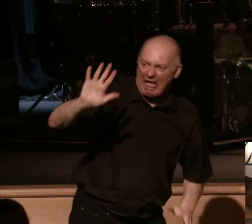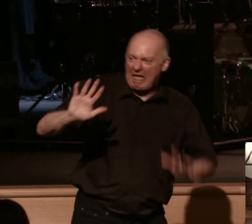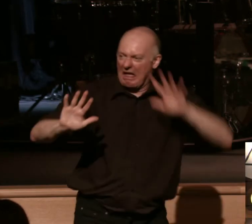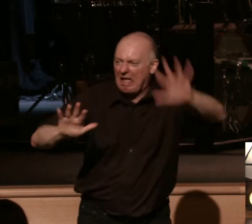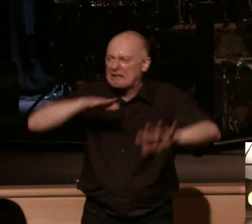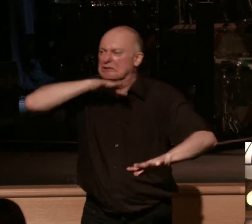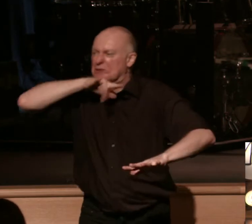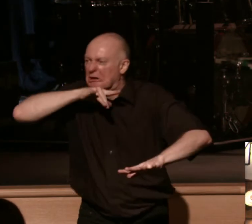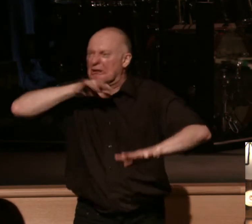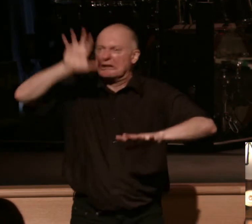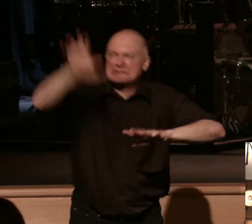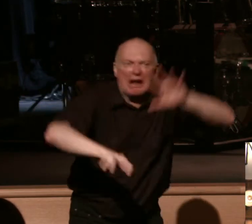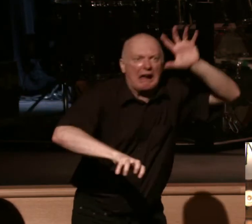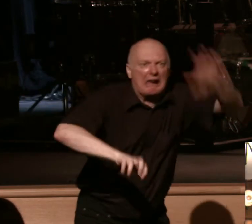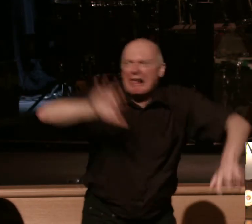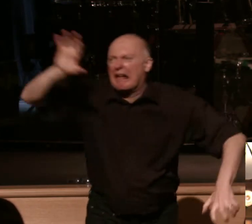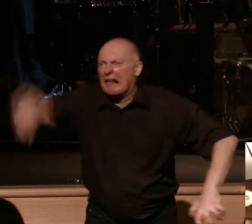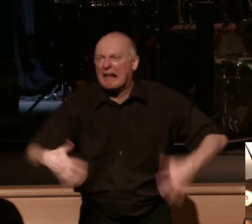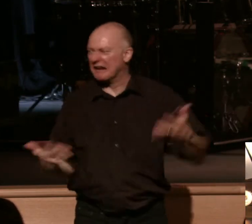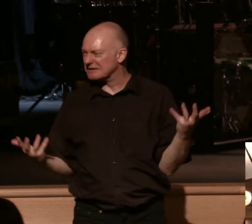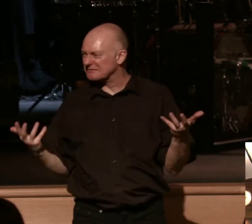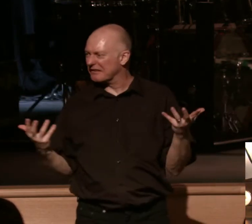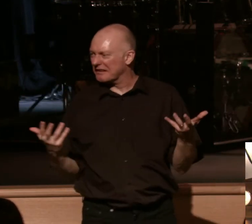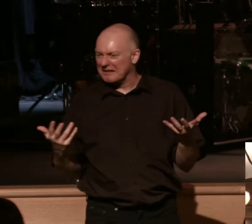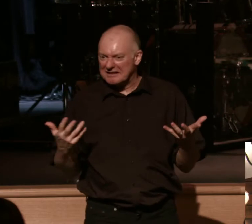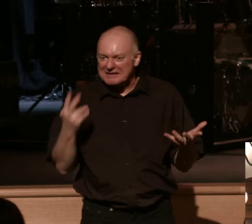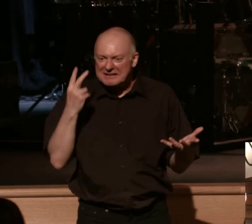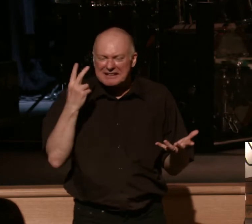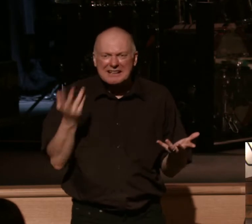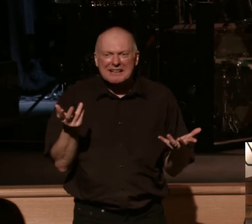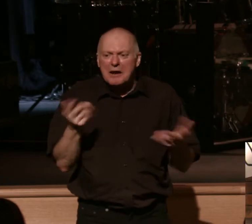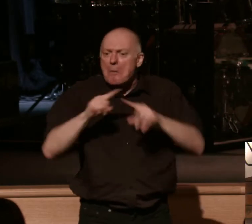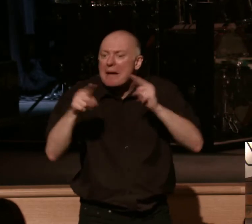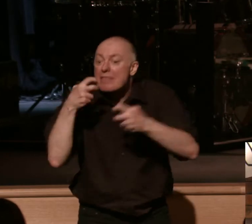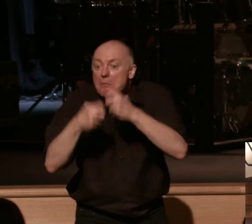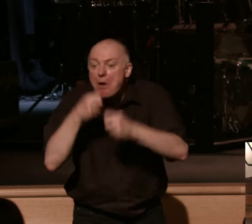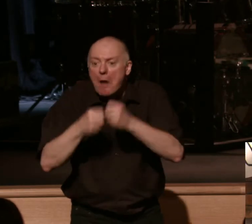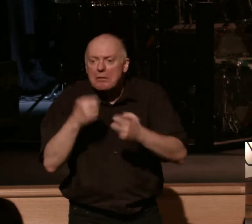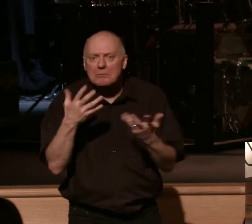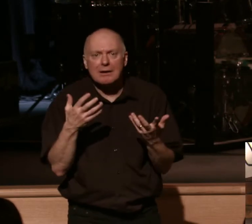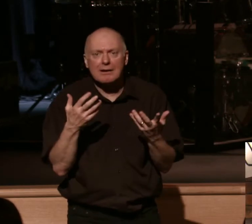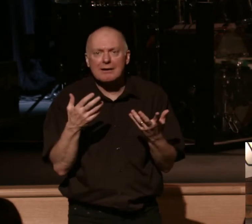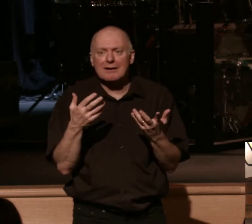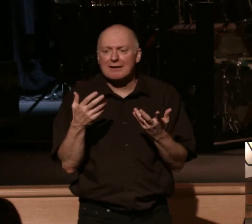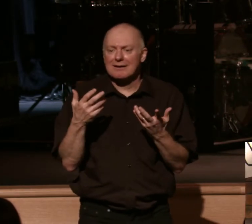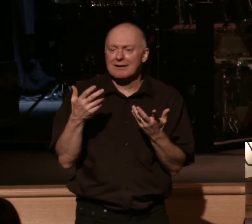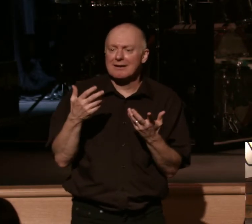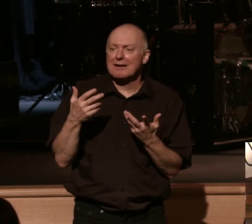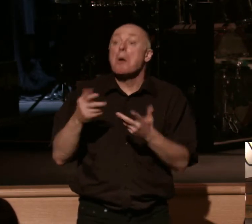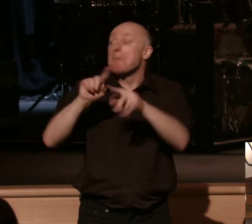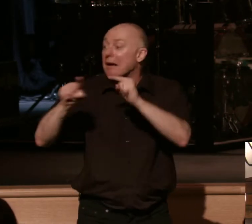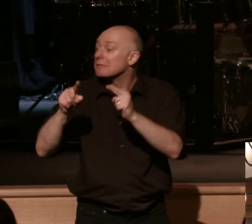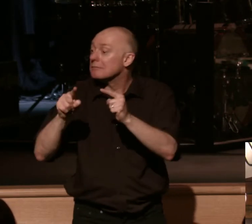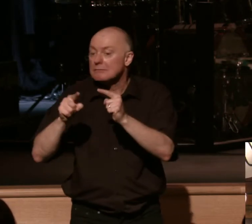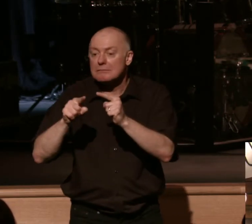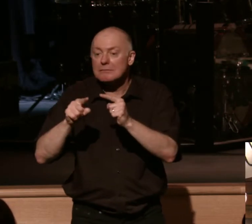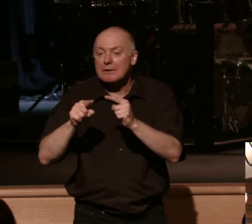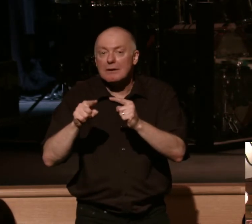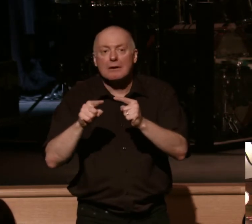scratches, you know? Seemingly, you just kind of painted it, but the problem with something new, you get enough time, it starts to look old. Yes,